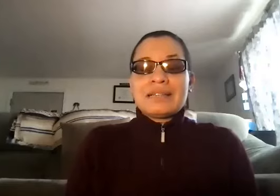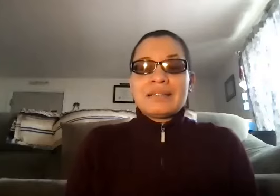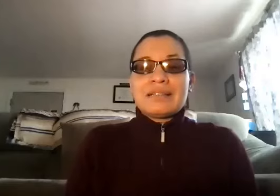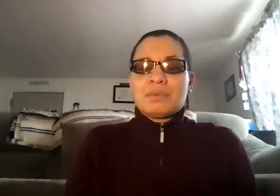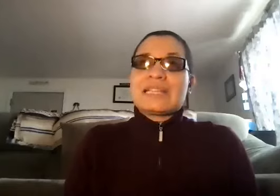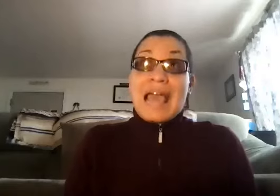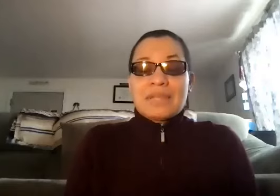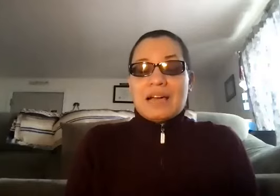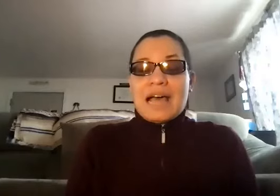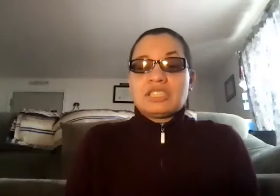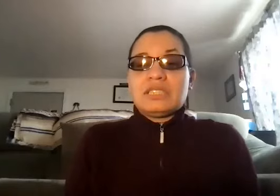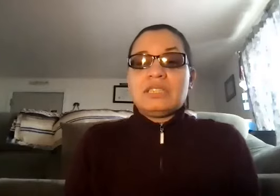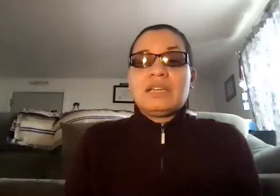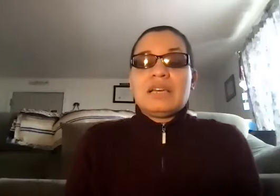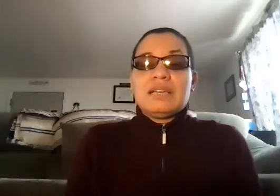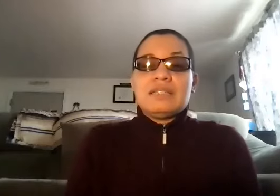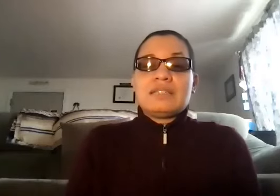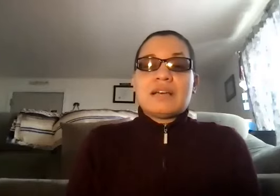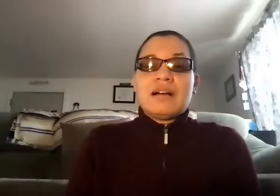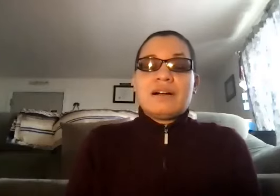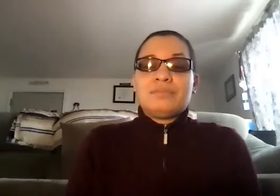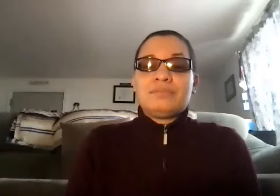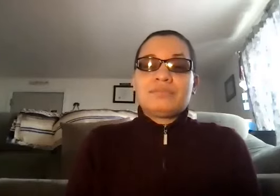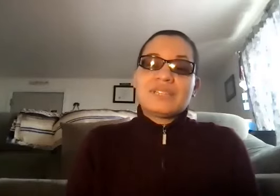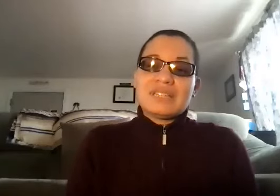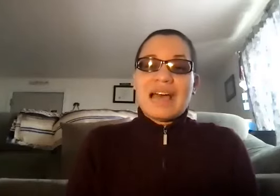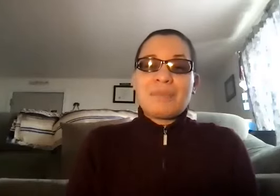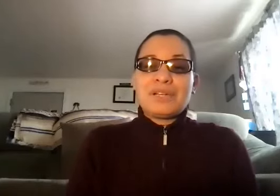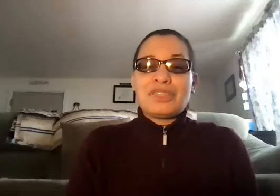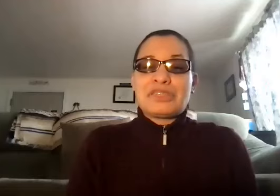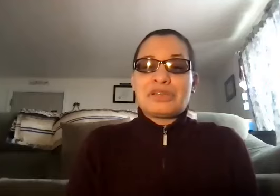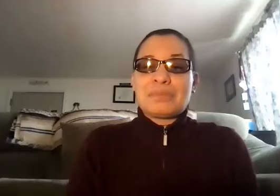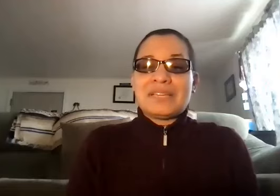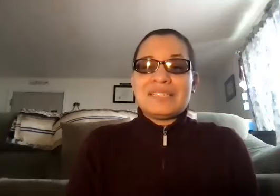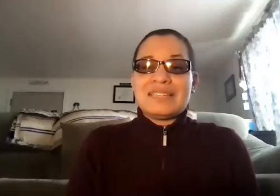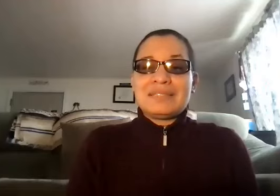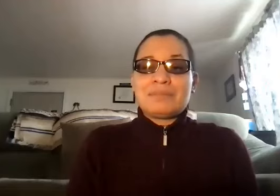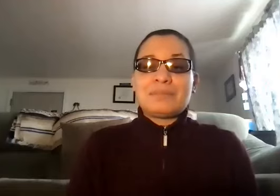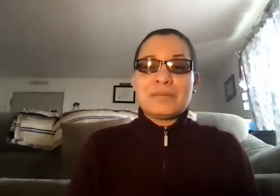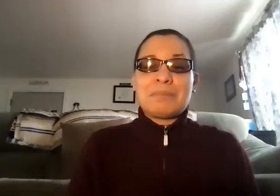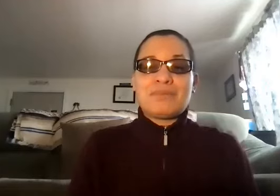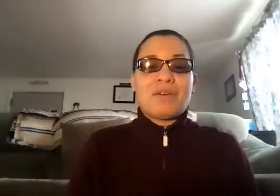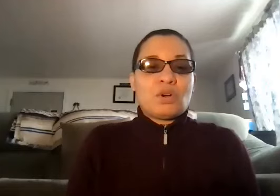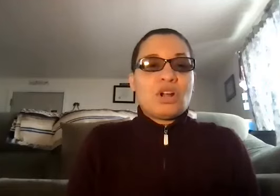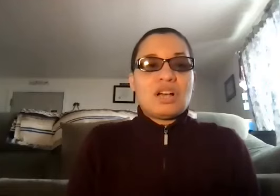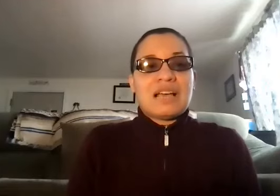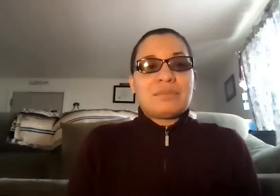But caption actually is I put it third because it's been around for a long time.